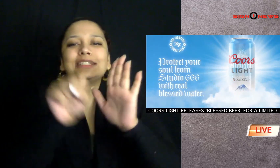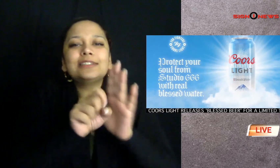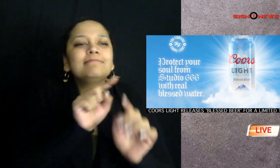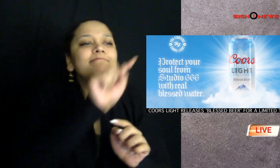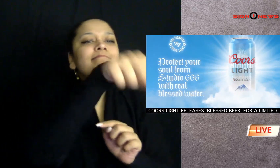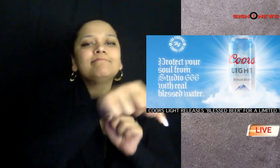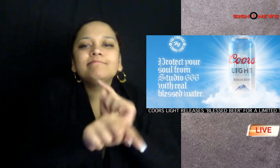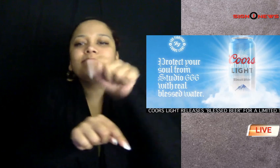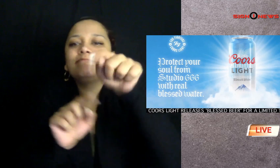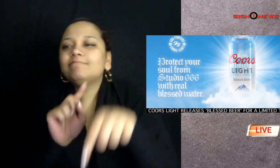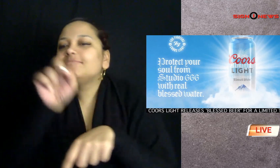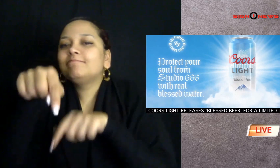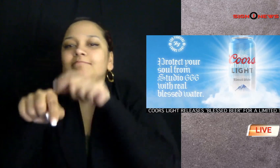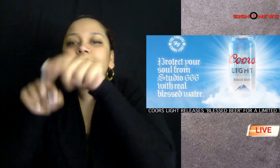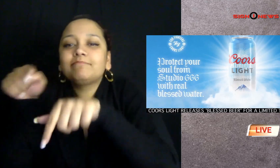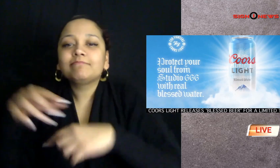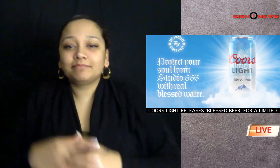is only open in a few states